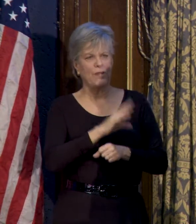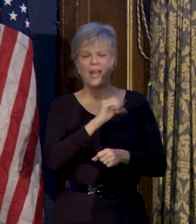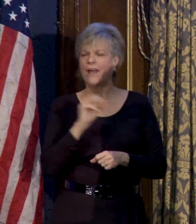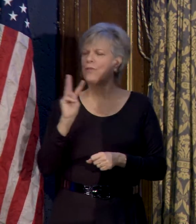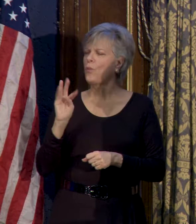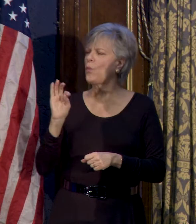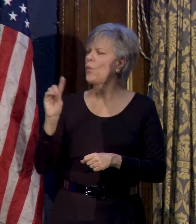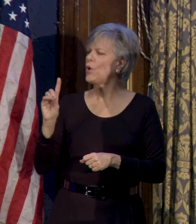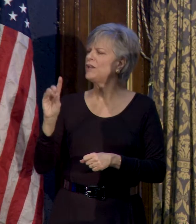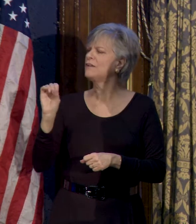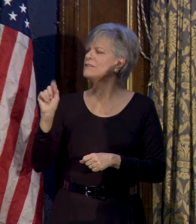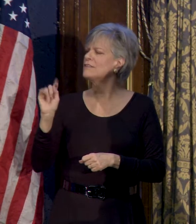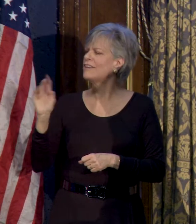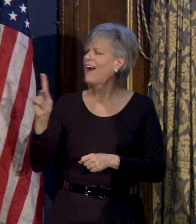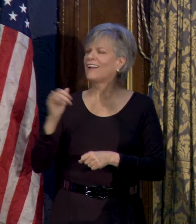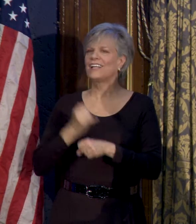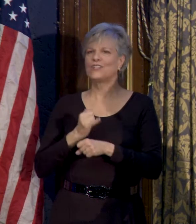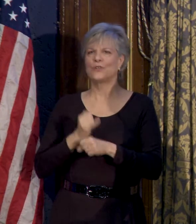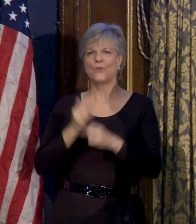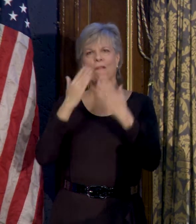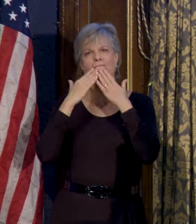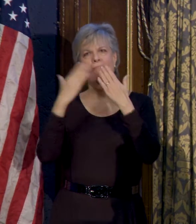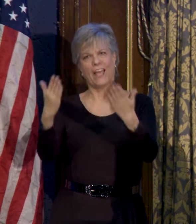Institute. Thank you.